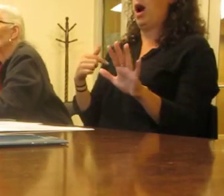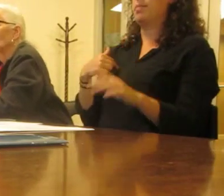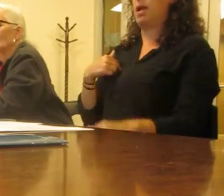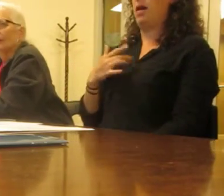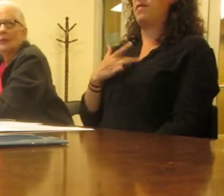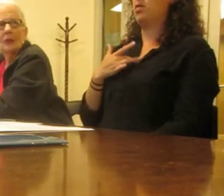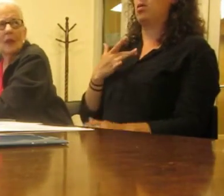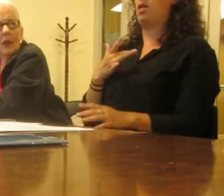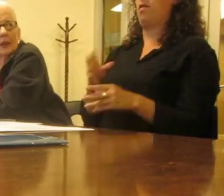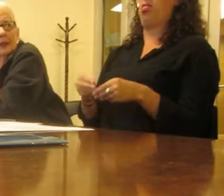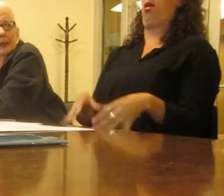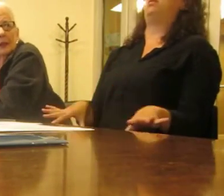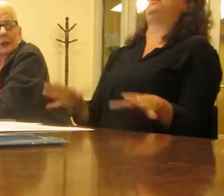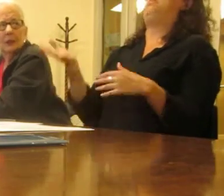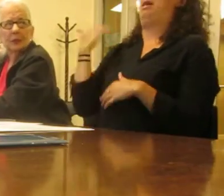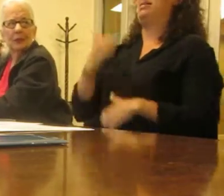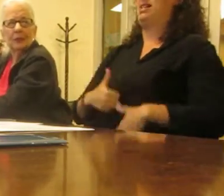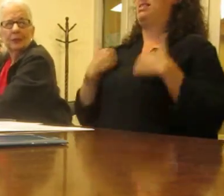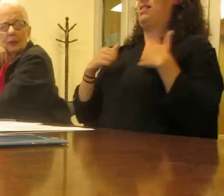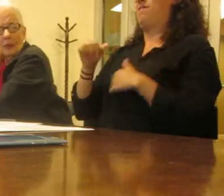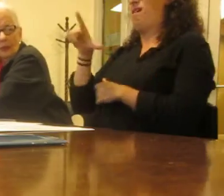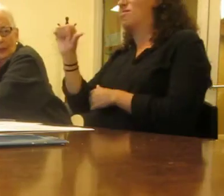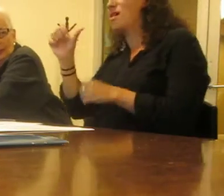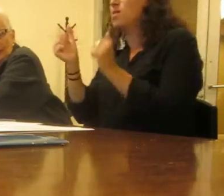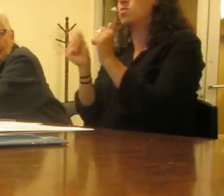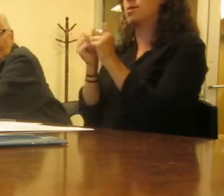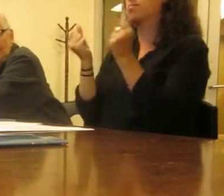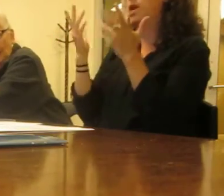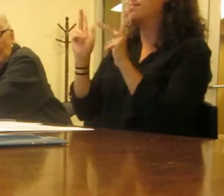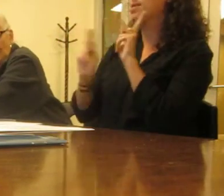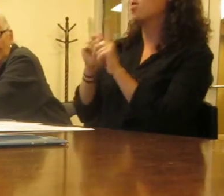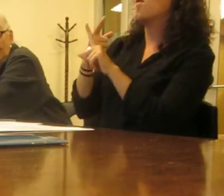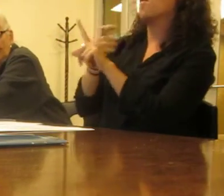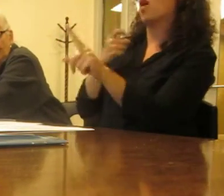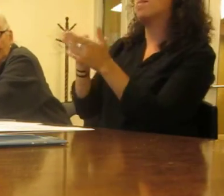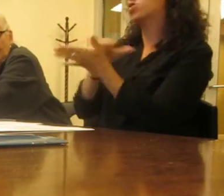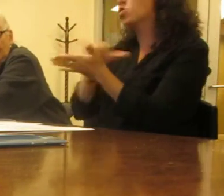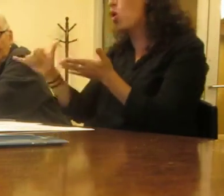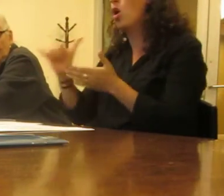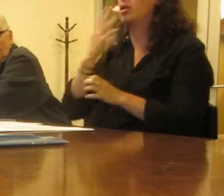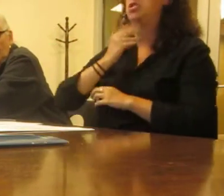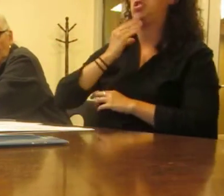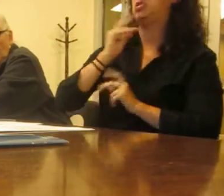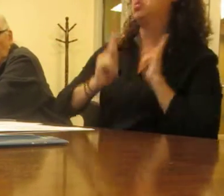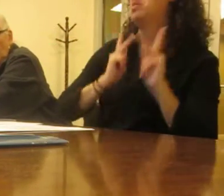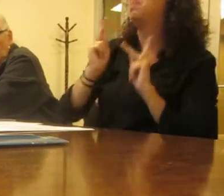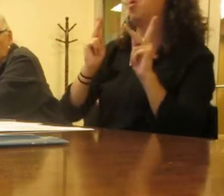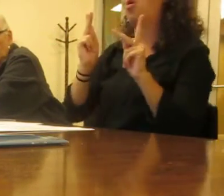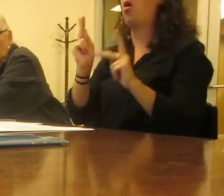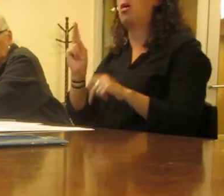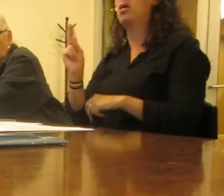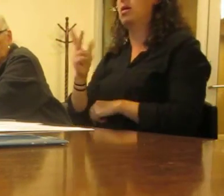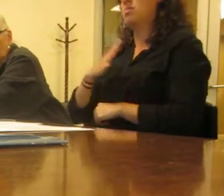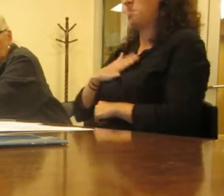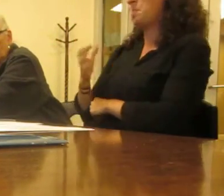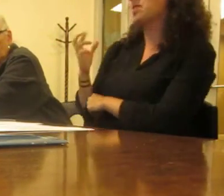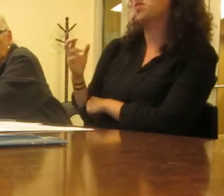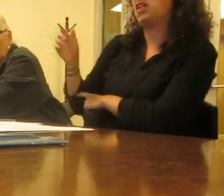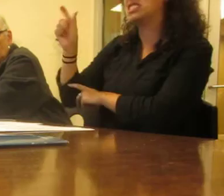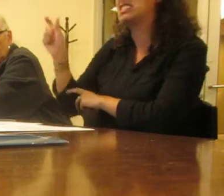because I lived in LA with a bunch of New Yorkers and Jewish people and Italian best friends. I don't understand